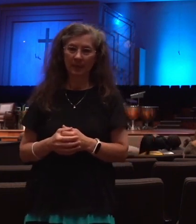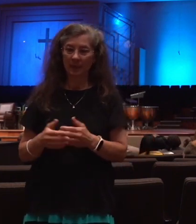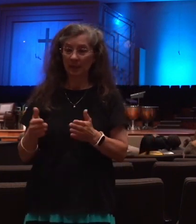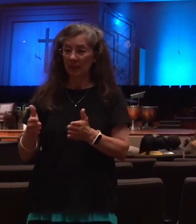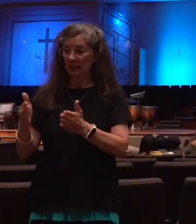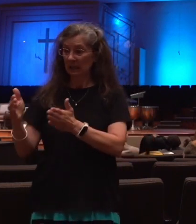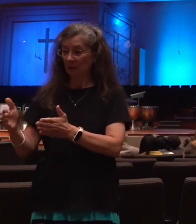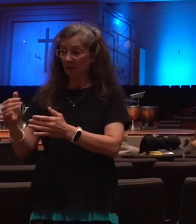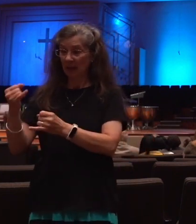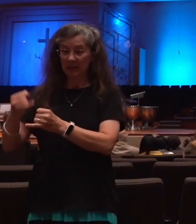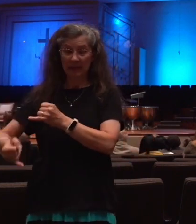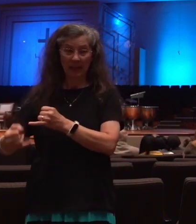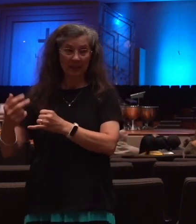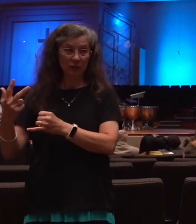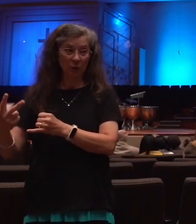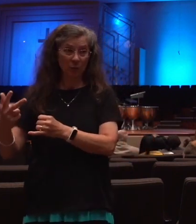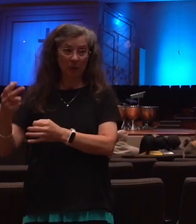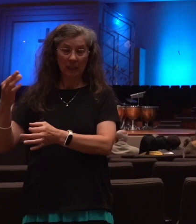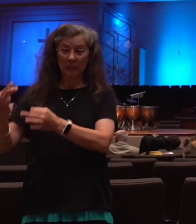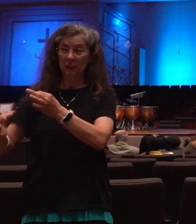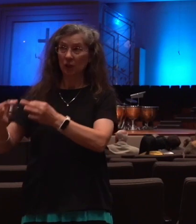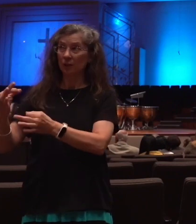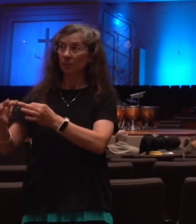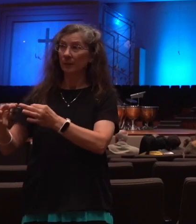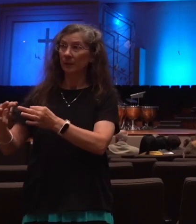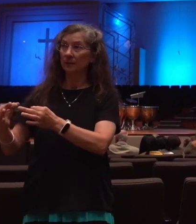of the trumpet judgments, they're also called woes.